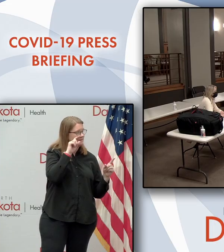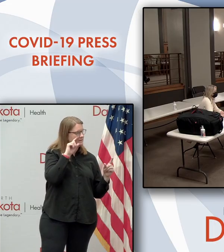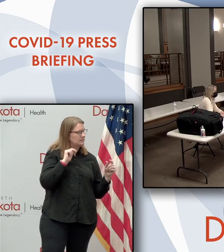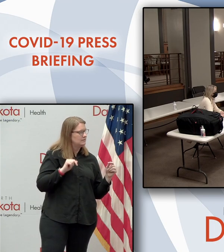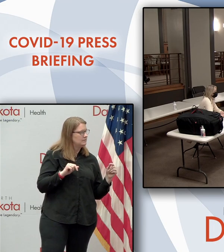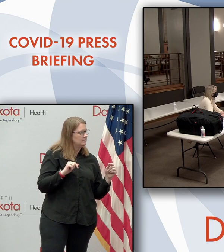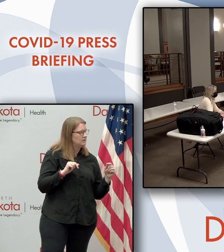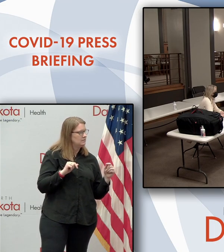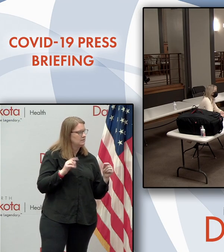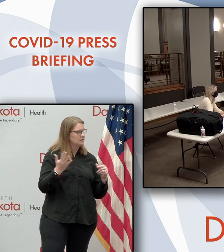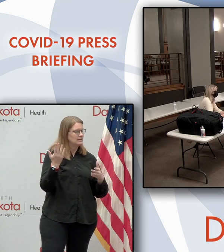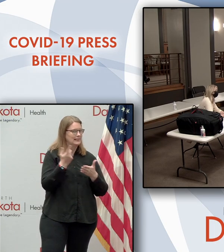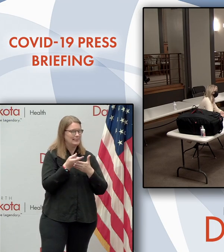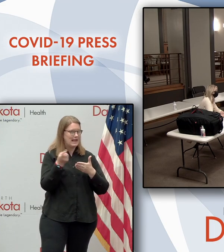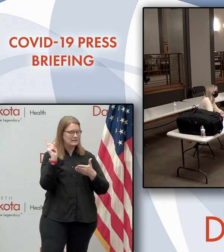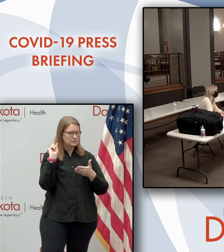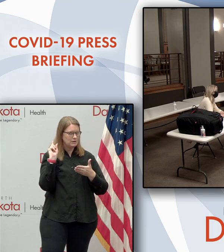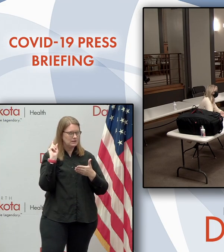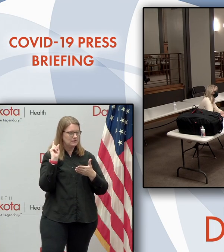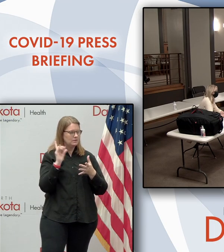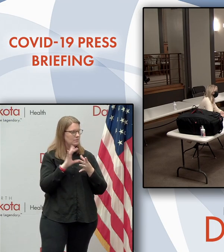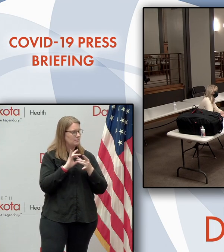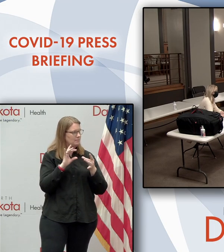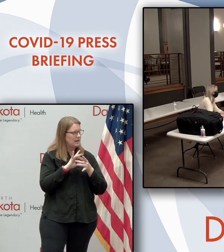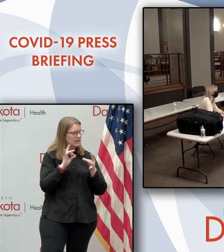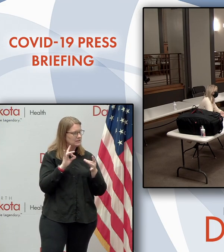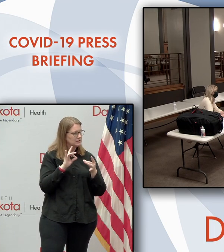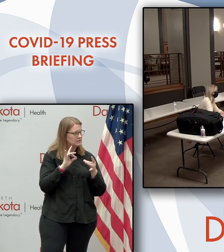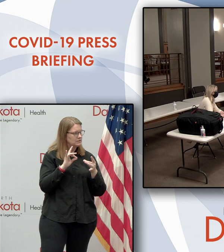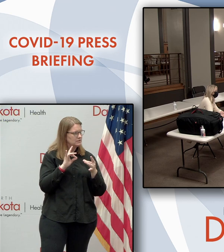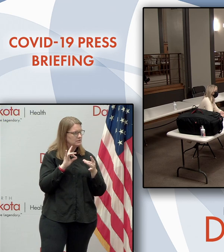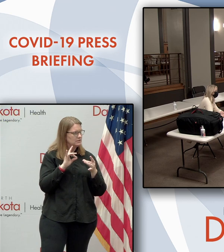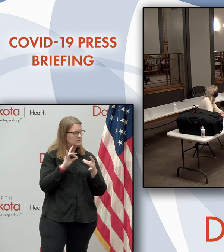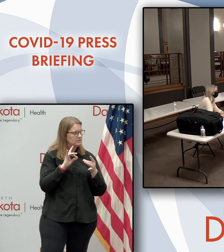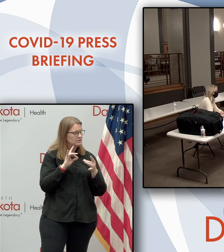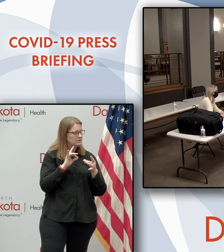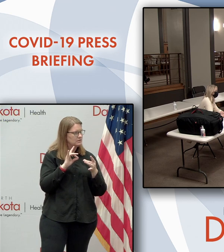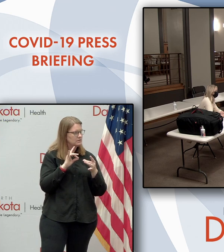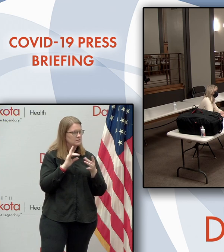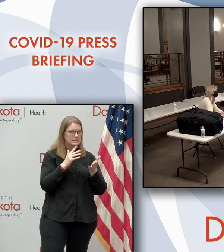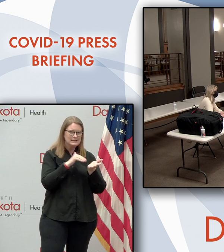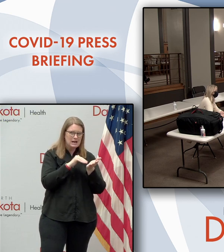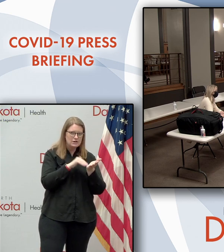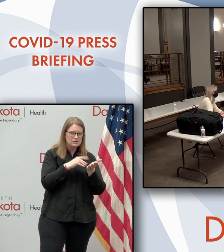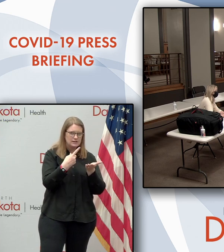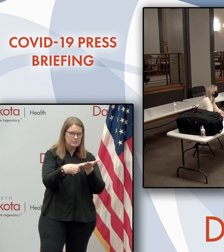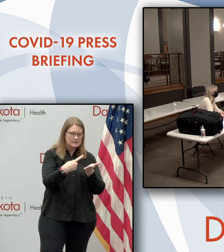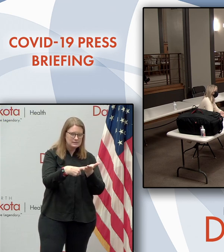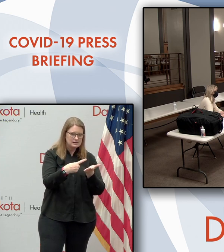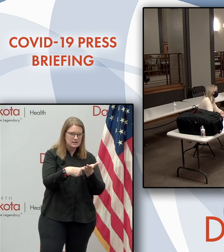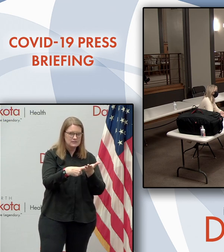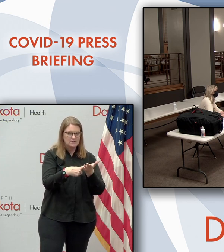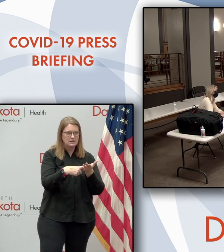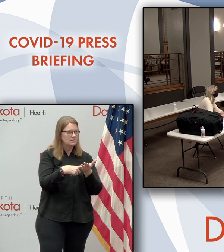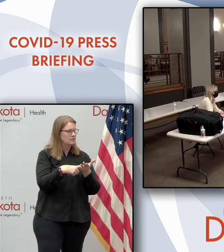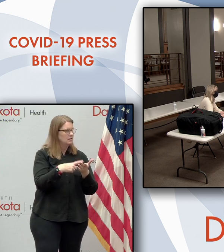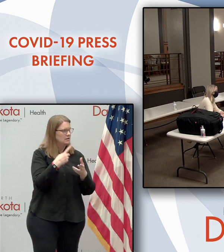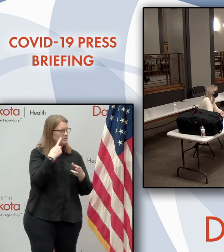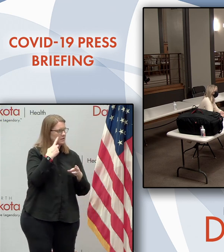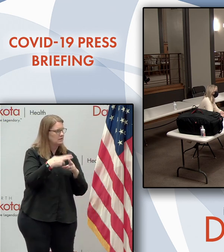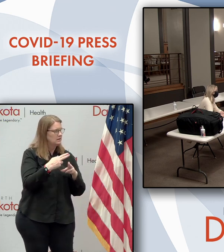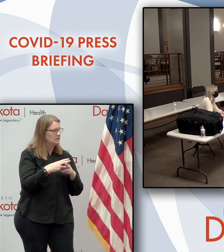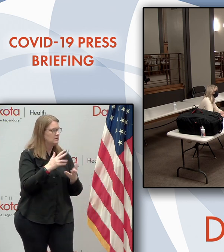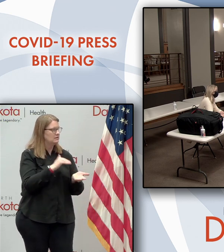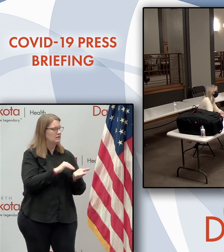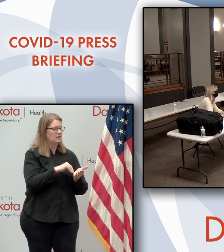Uh, governor last week, you mentioned, or you cited a few of the doctors who you've been consulting during the pandemic. I think you named among them,